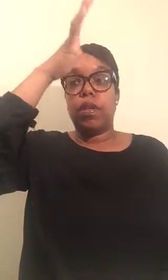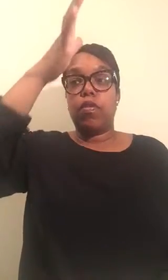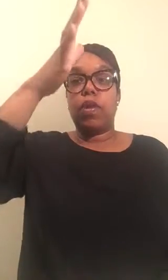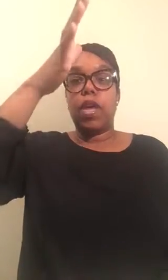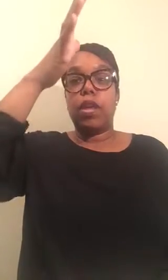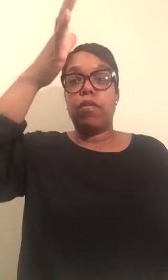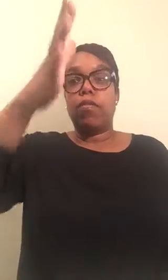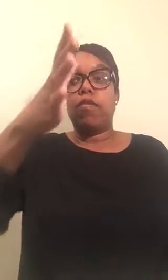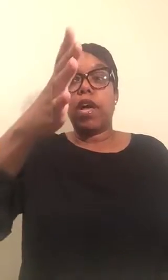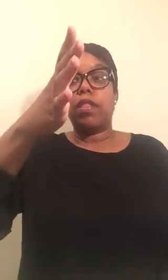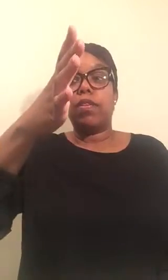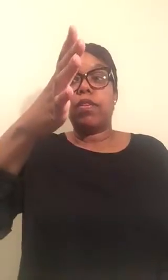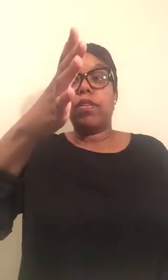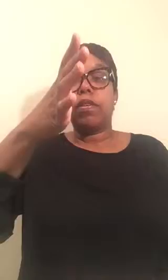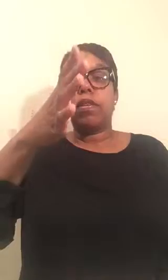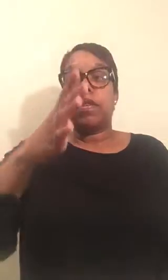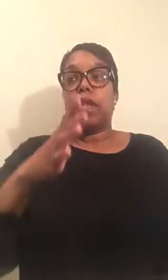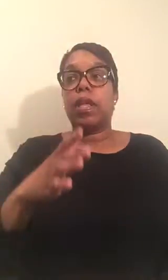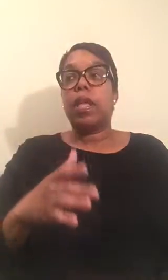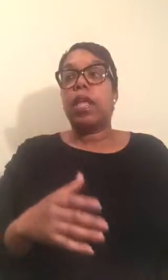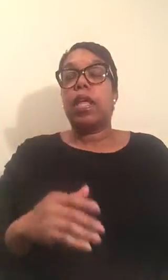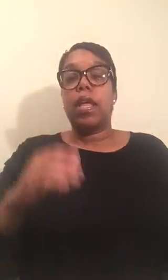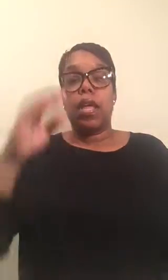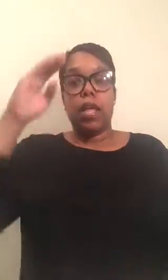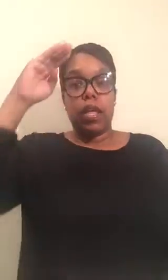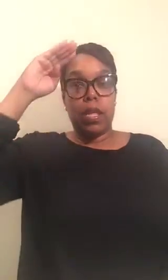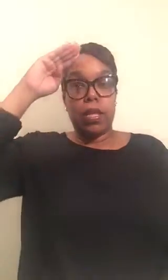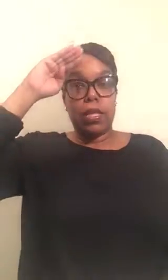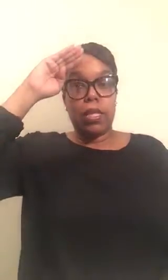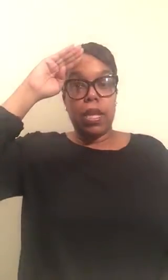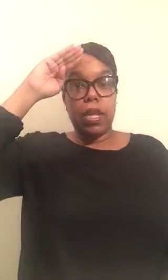Grandfather. Son.